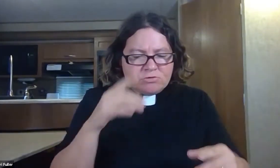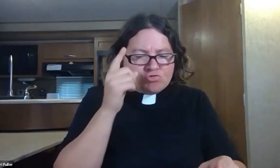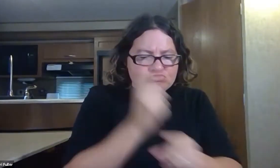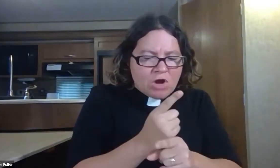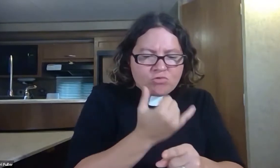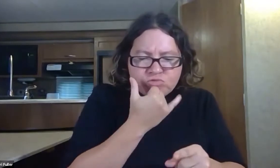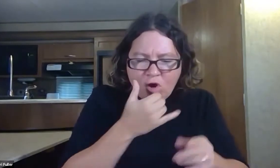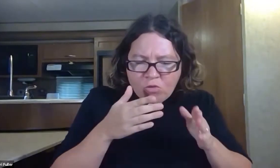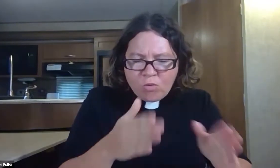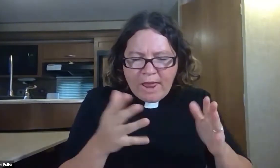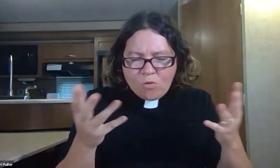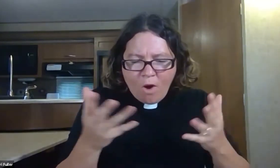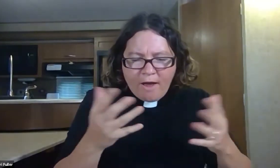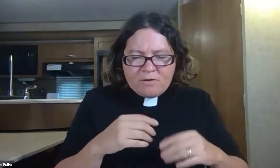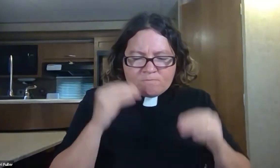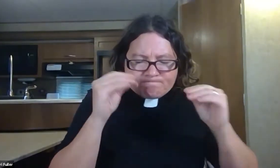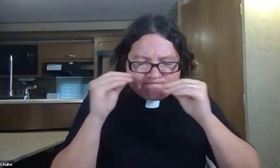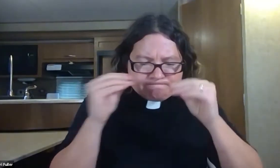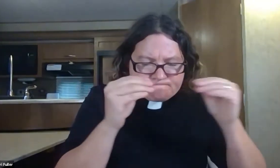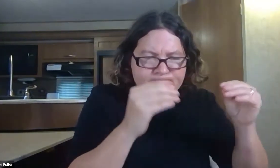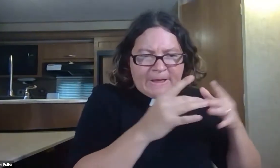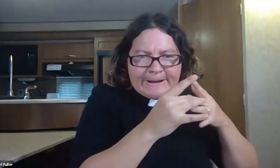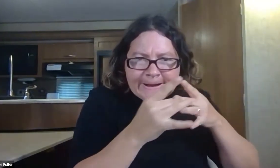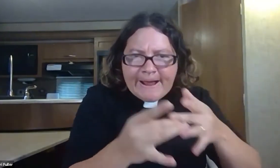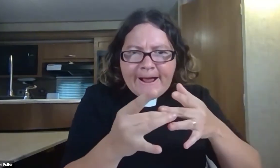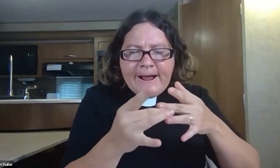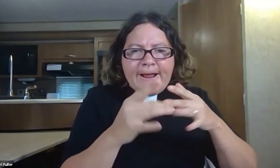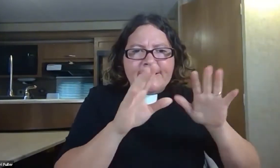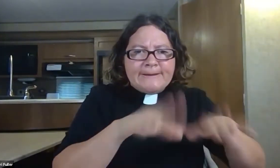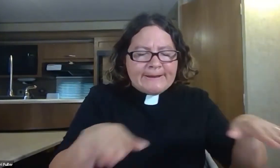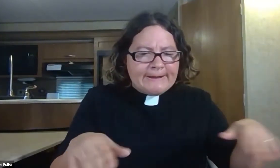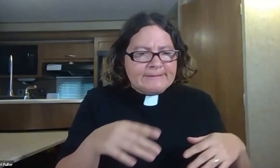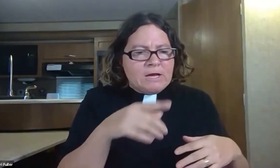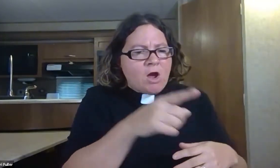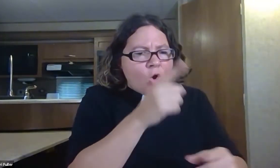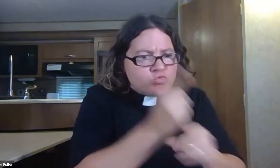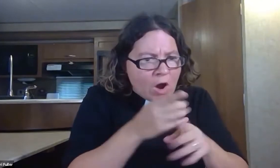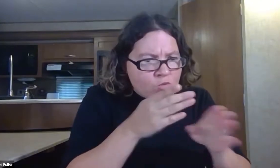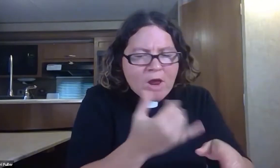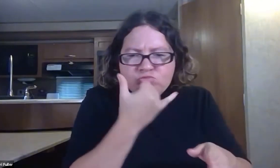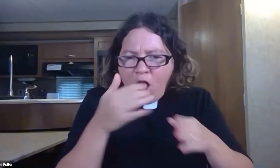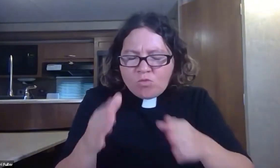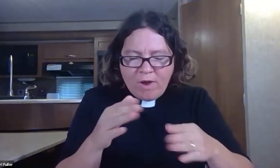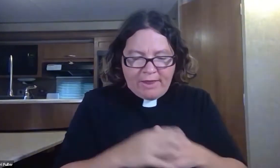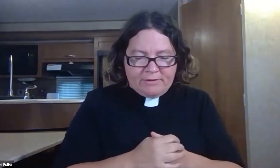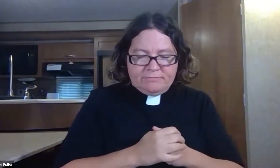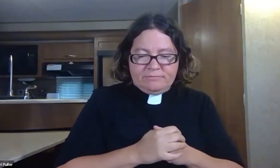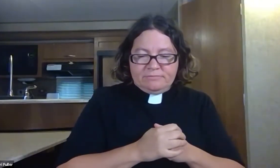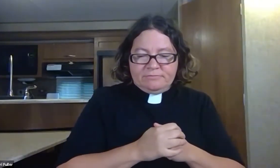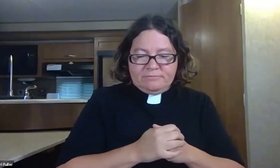and of course we try to teach our kids right from wrong and try to guide their decisions and help them